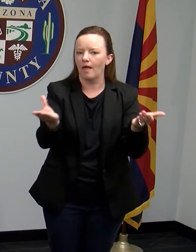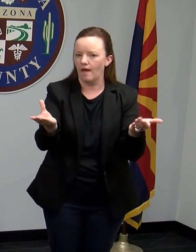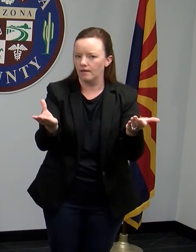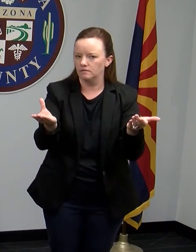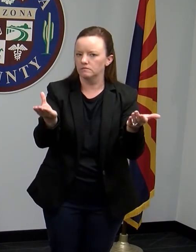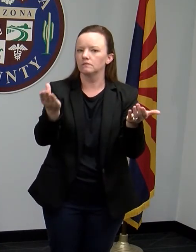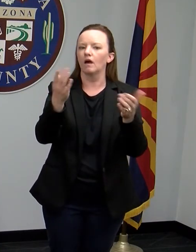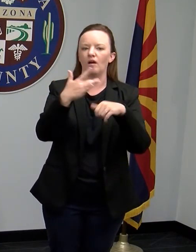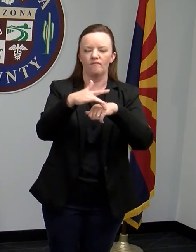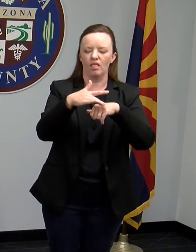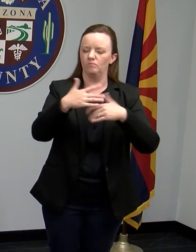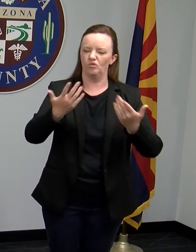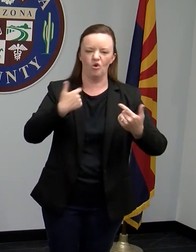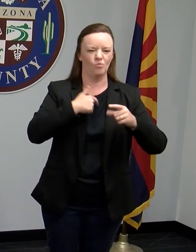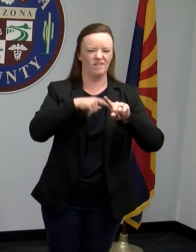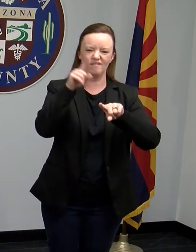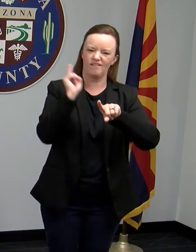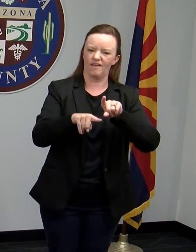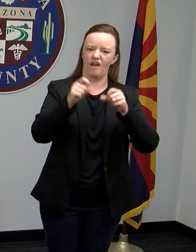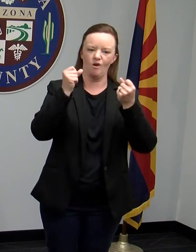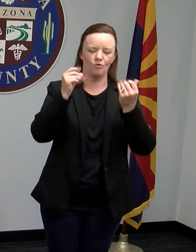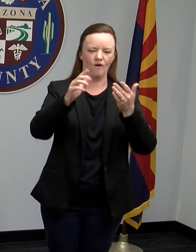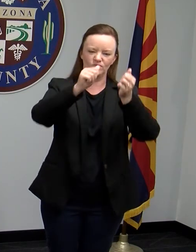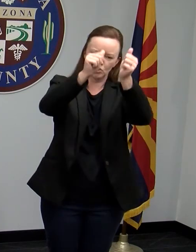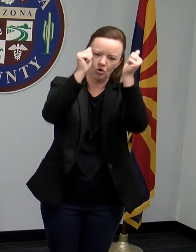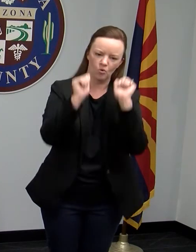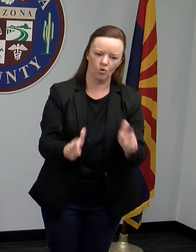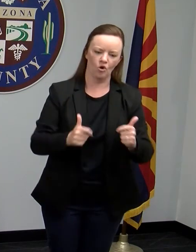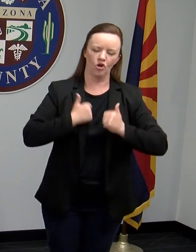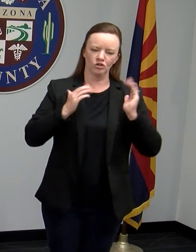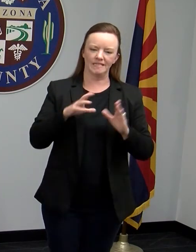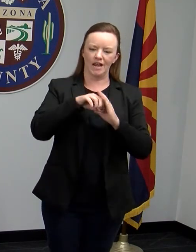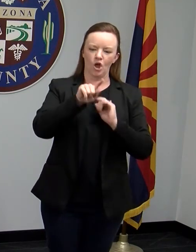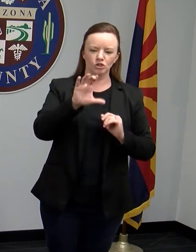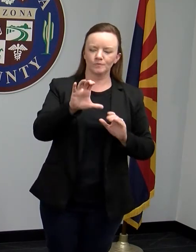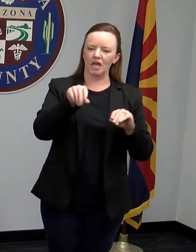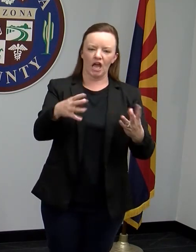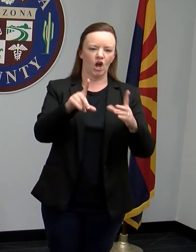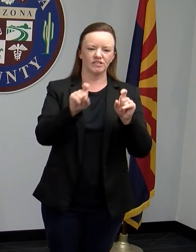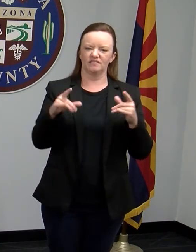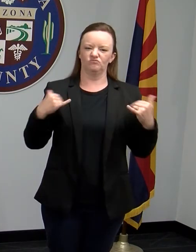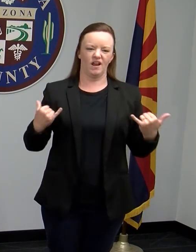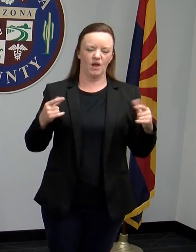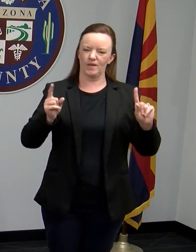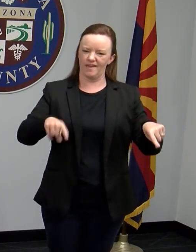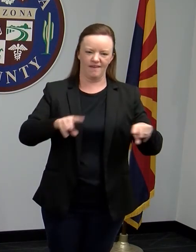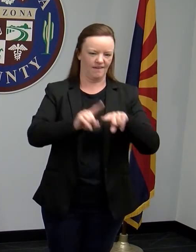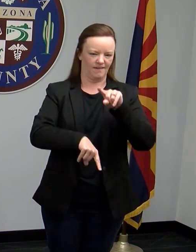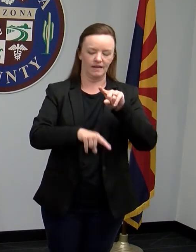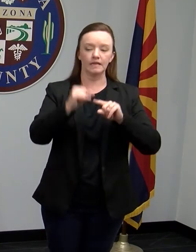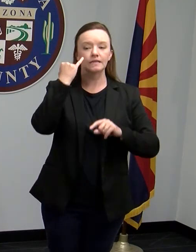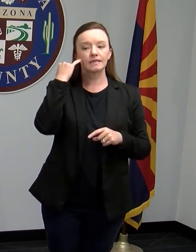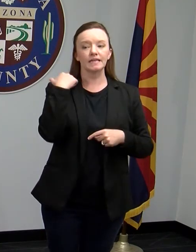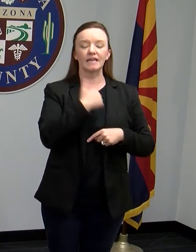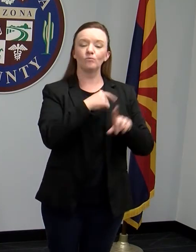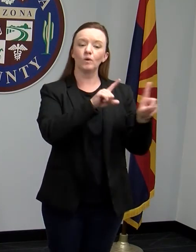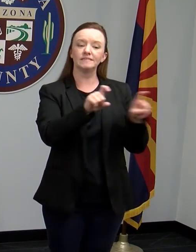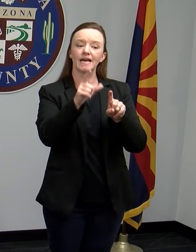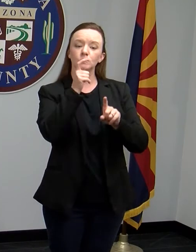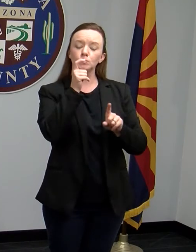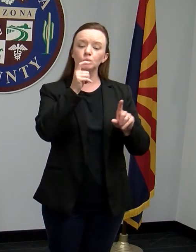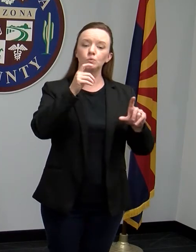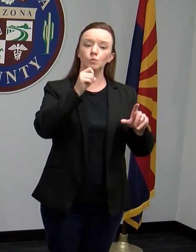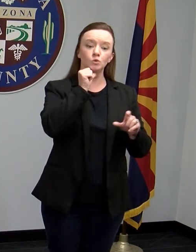where we can offer that level of testing. But if we were to start testing individuals who do not have symptoms